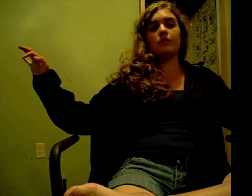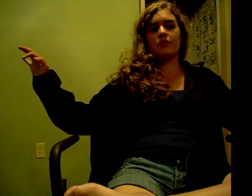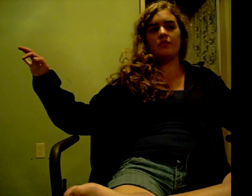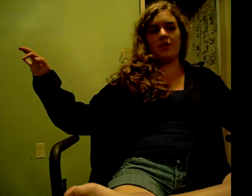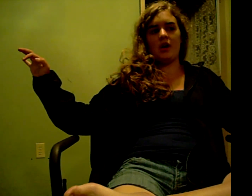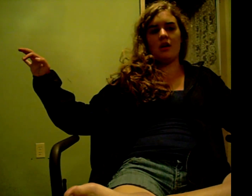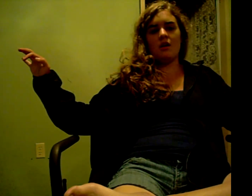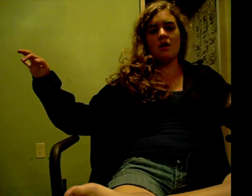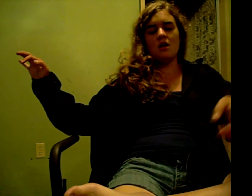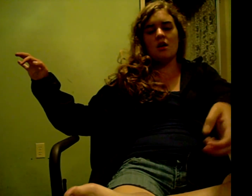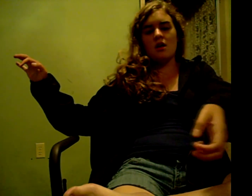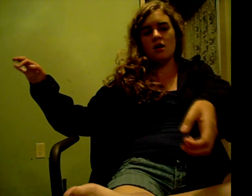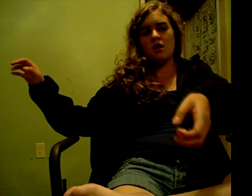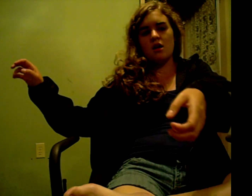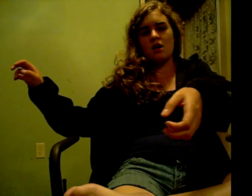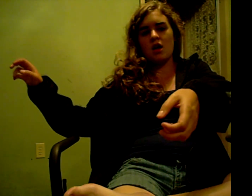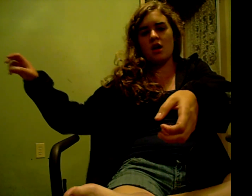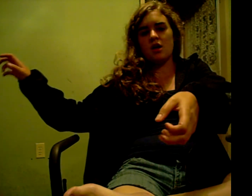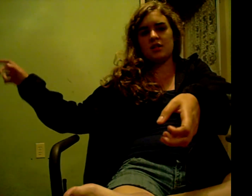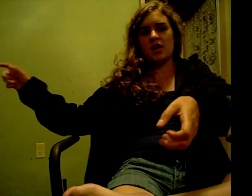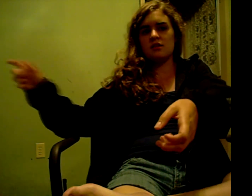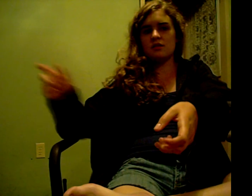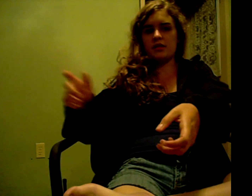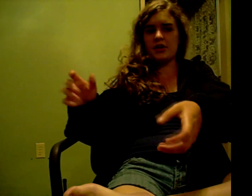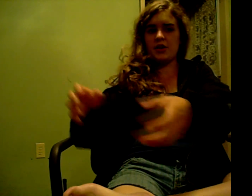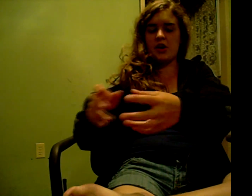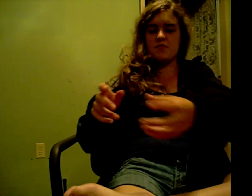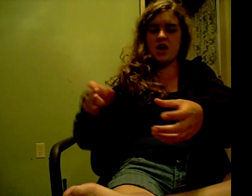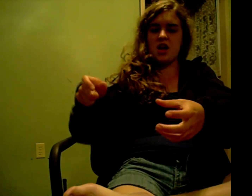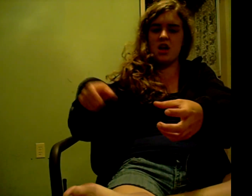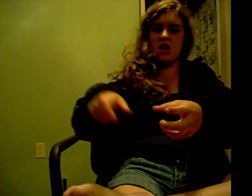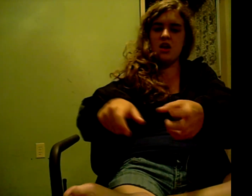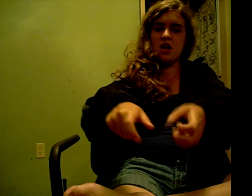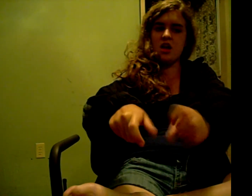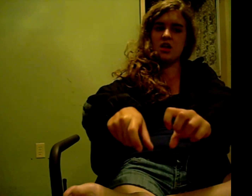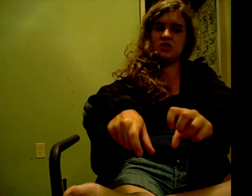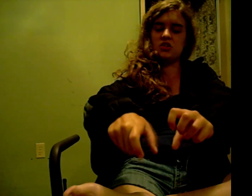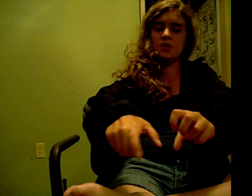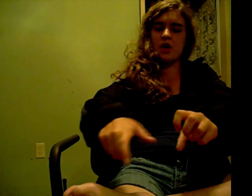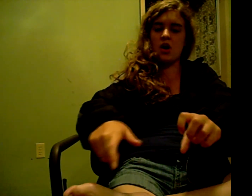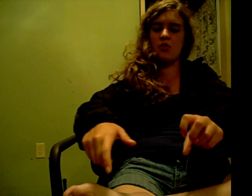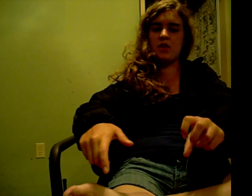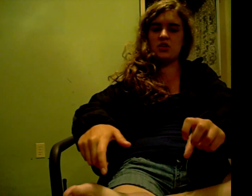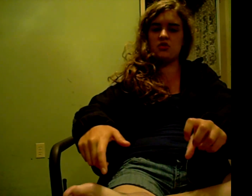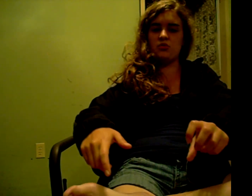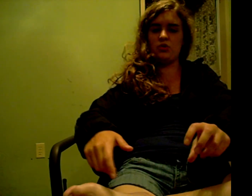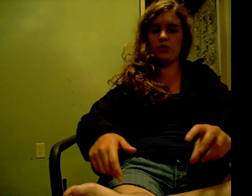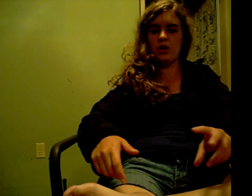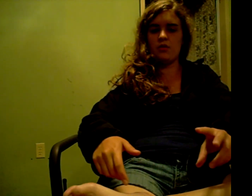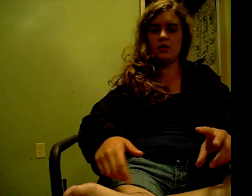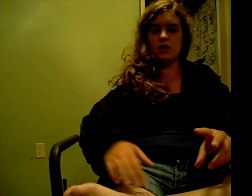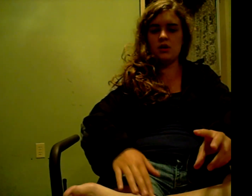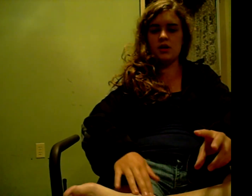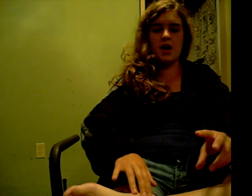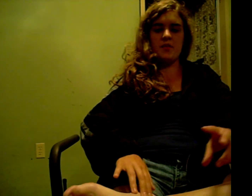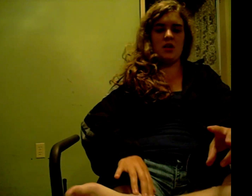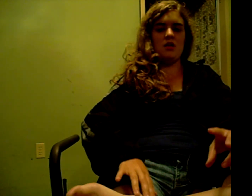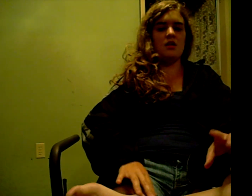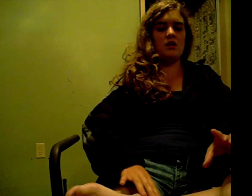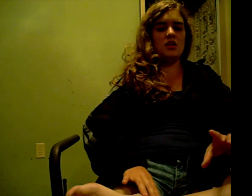over there. Takes the lighter out of my hand and somehow makes the grill go. I mean, he